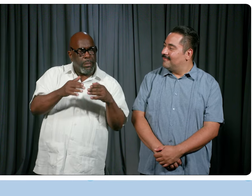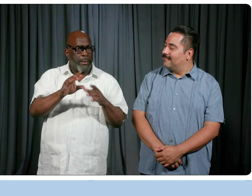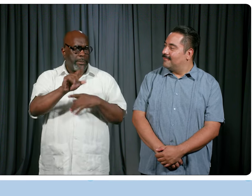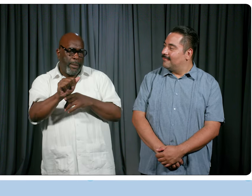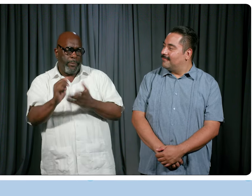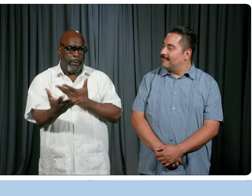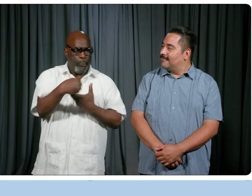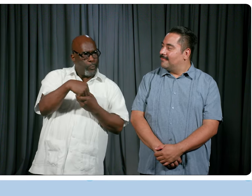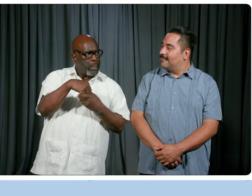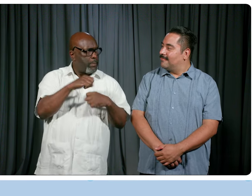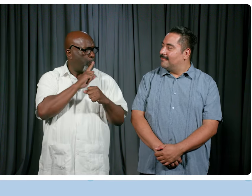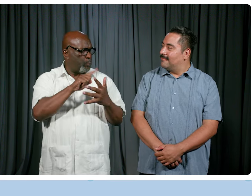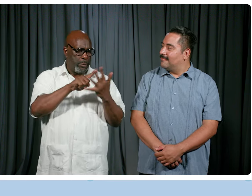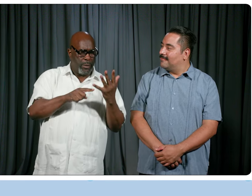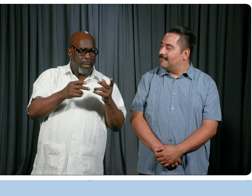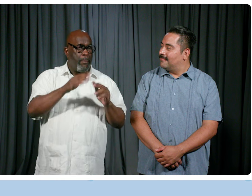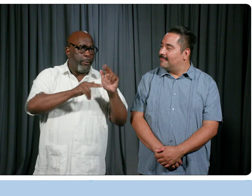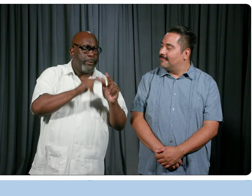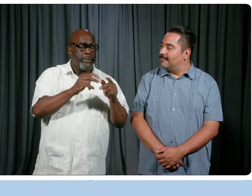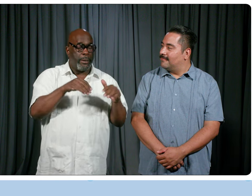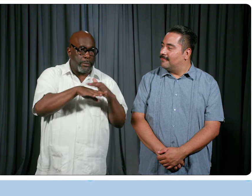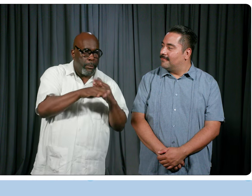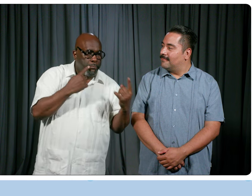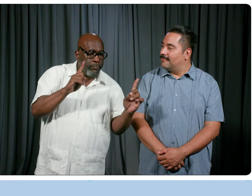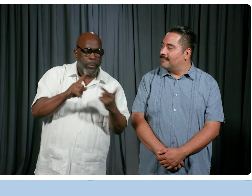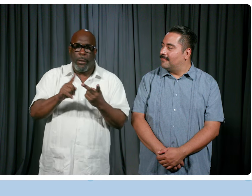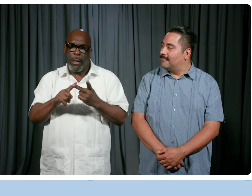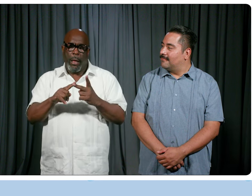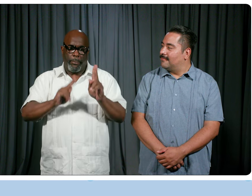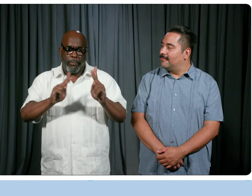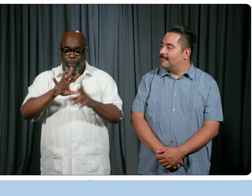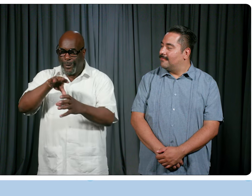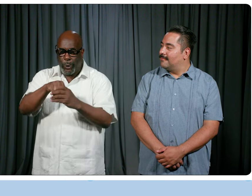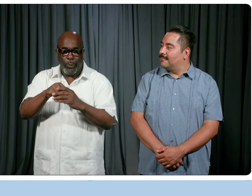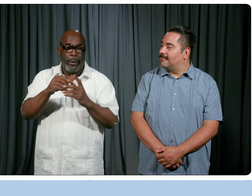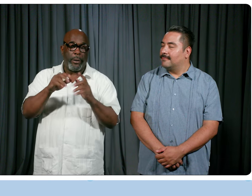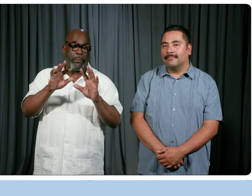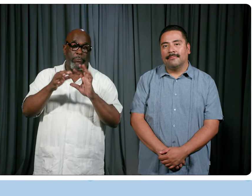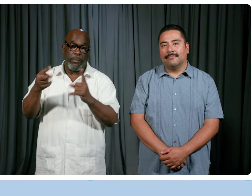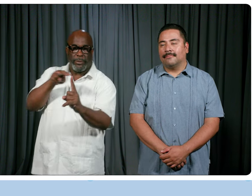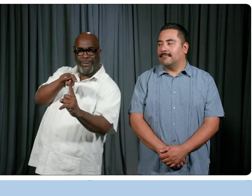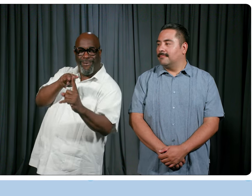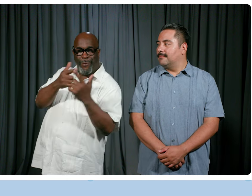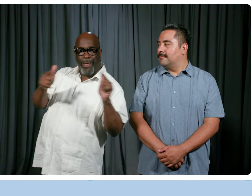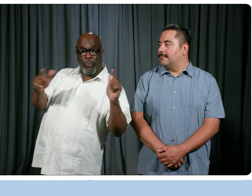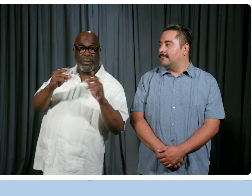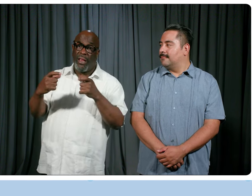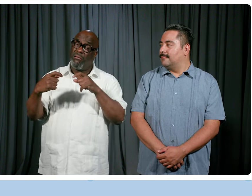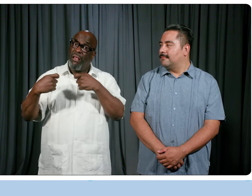inclusion, making sure that your facilities are accessible, making sure that people are included from a language perspective, and more recently from electronic,